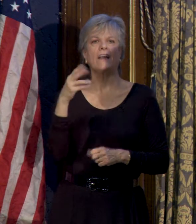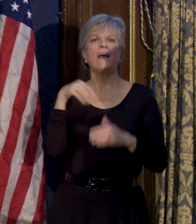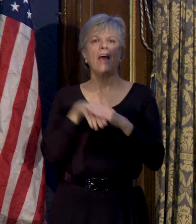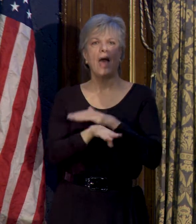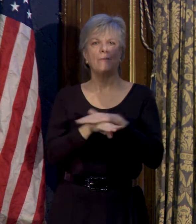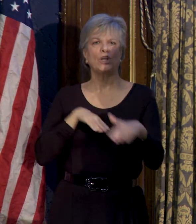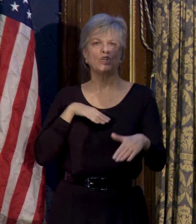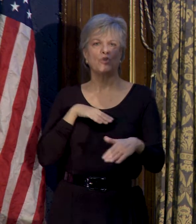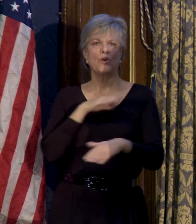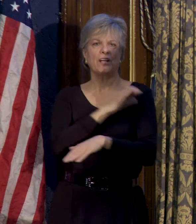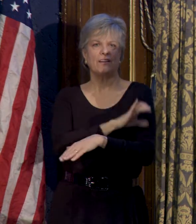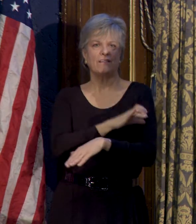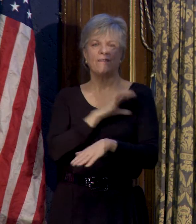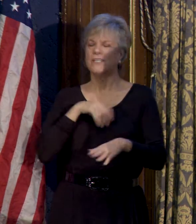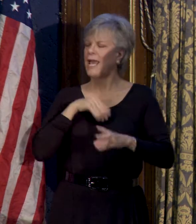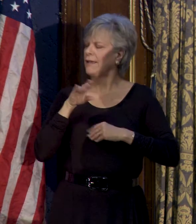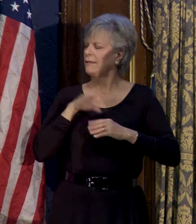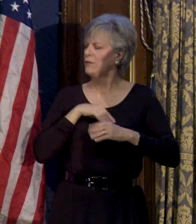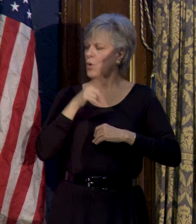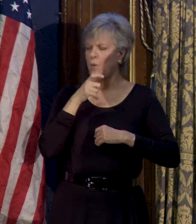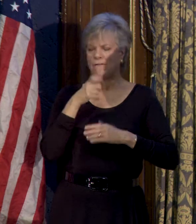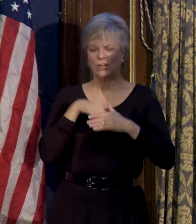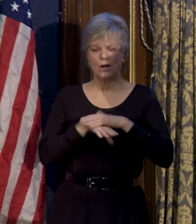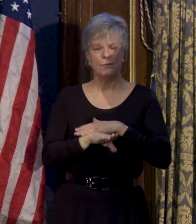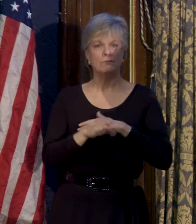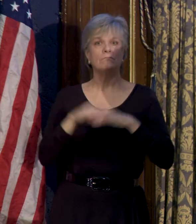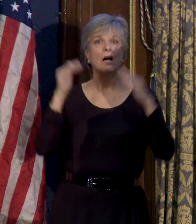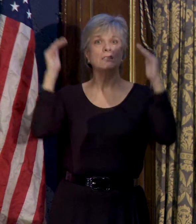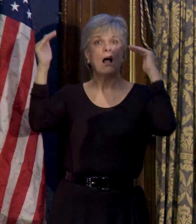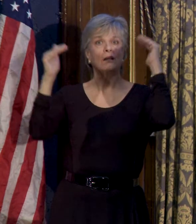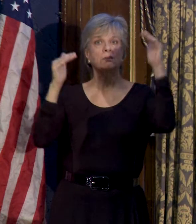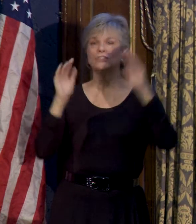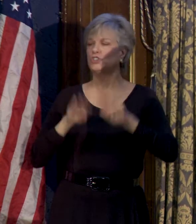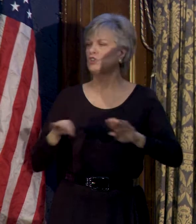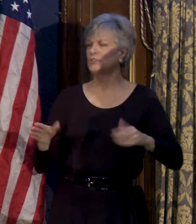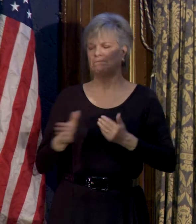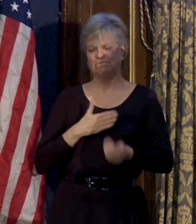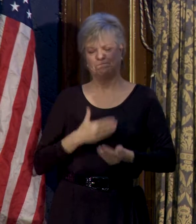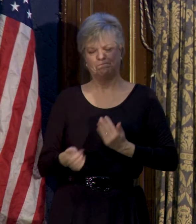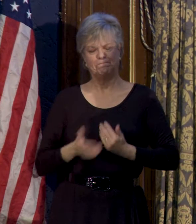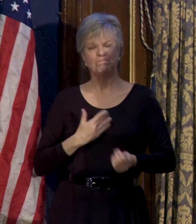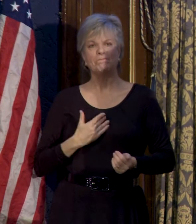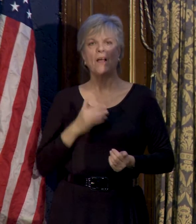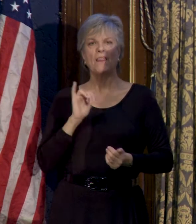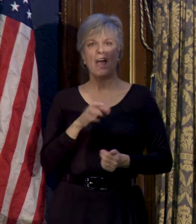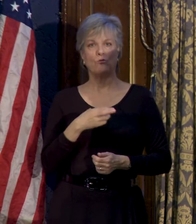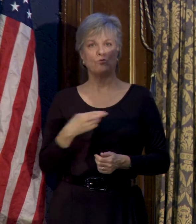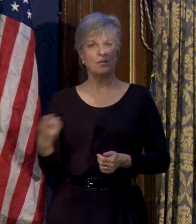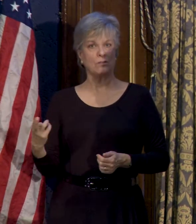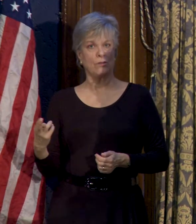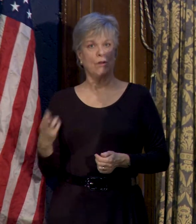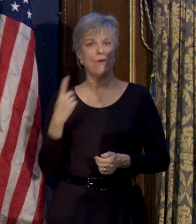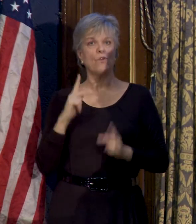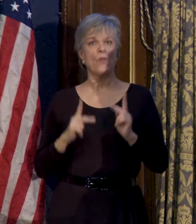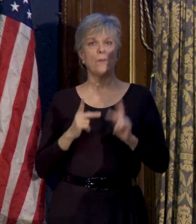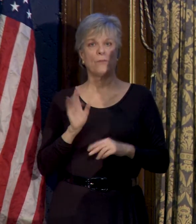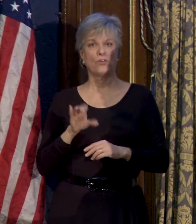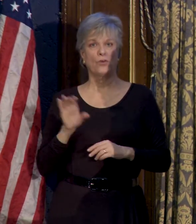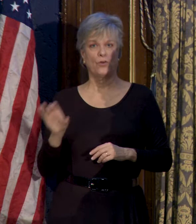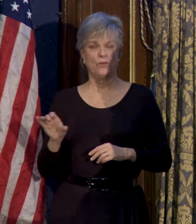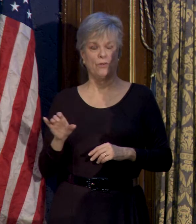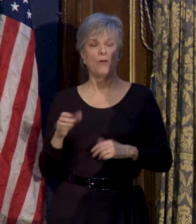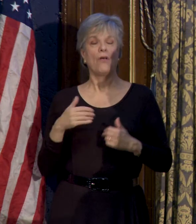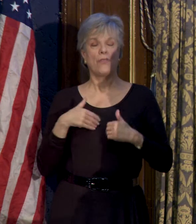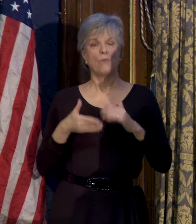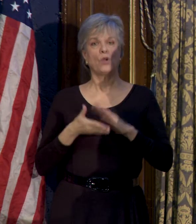door, whether they are adults or children. And it's a tremendous resource for the people of Cook County that we run